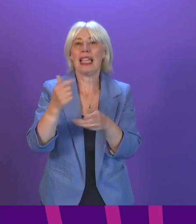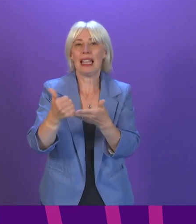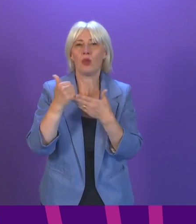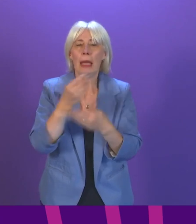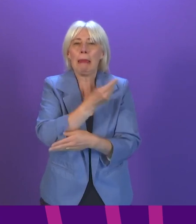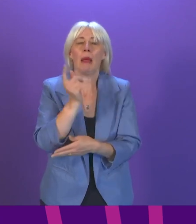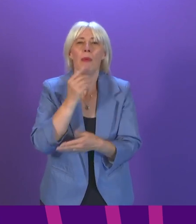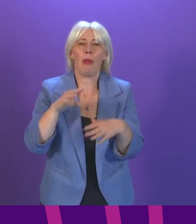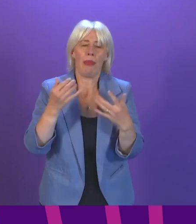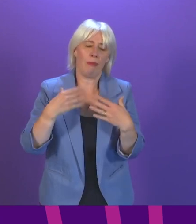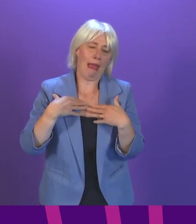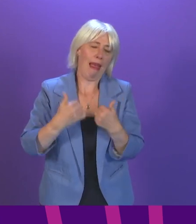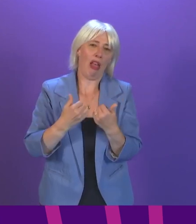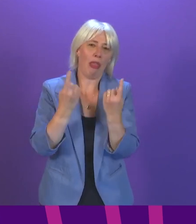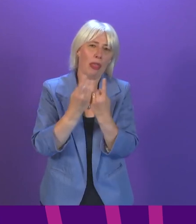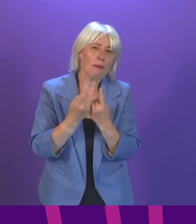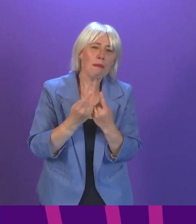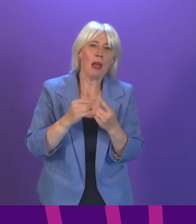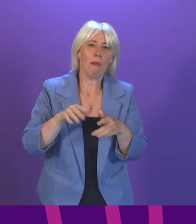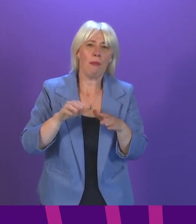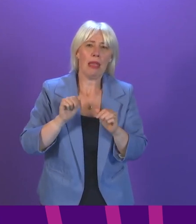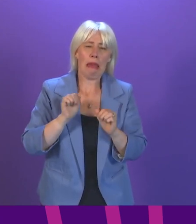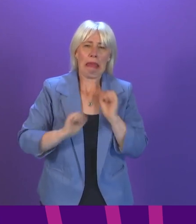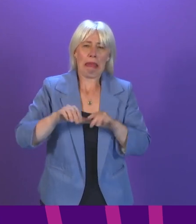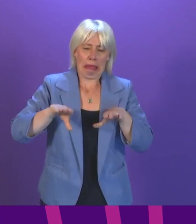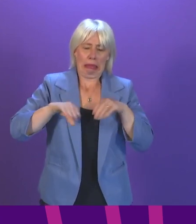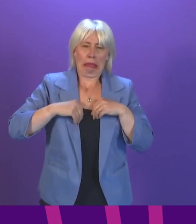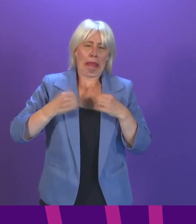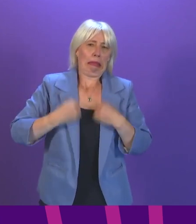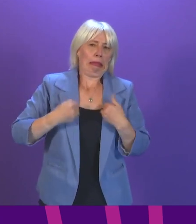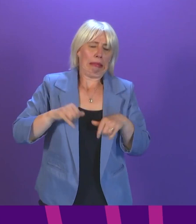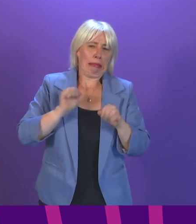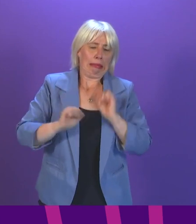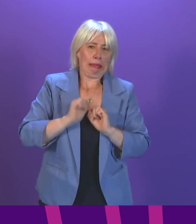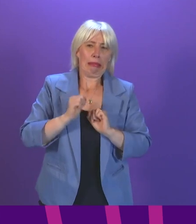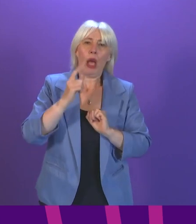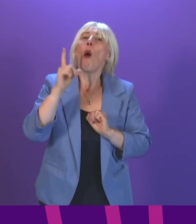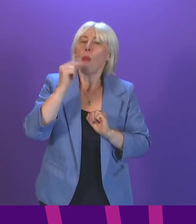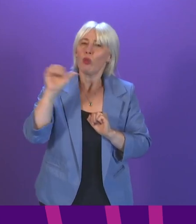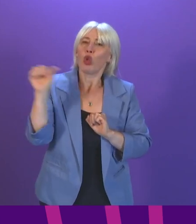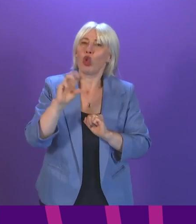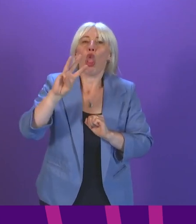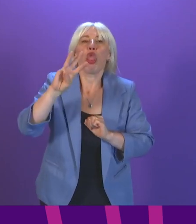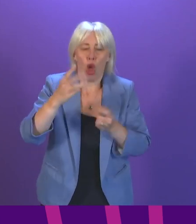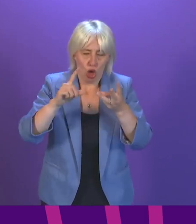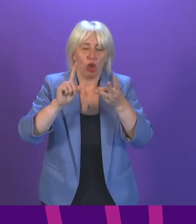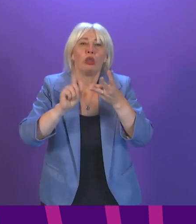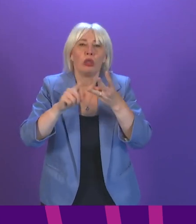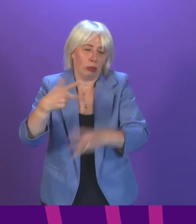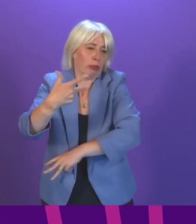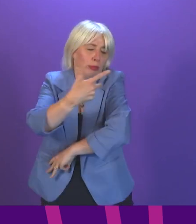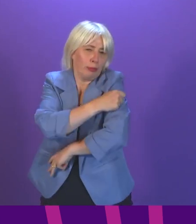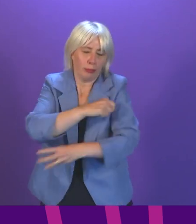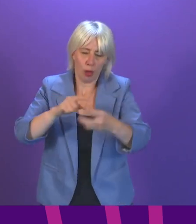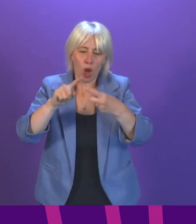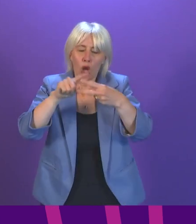certain health conditions that suppress their immune systems should now be offered a third dose of vaccine. This is because two doses may